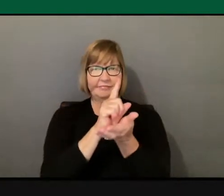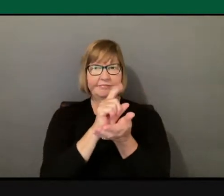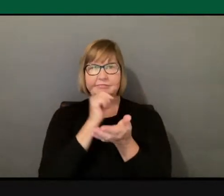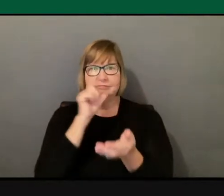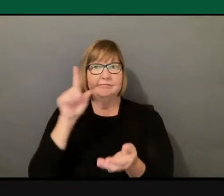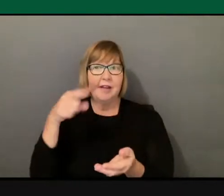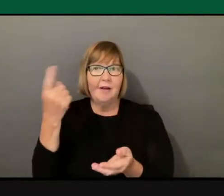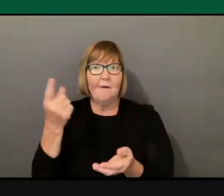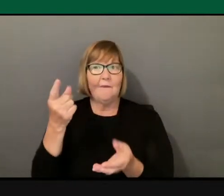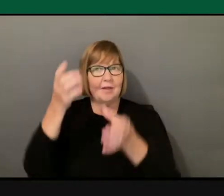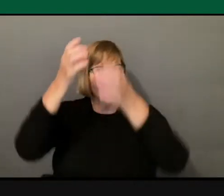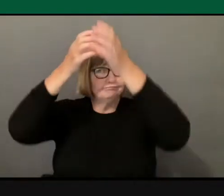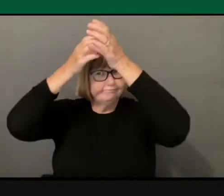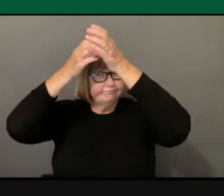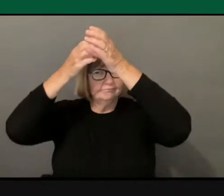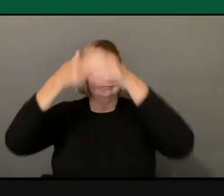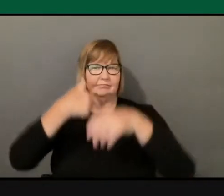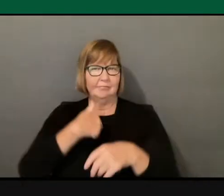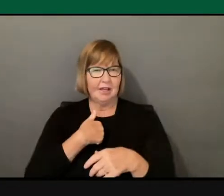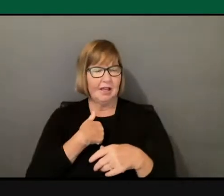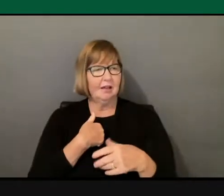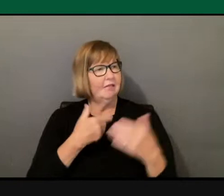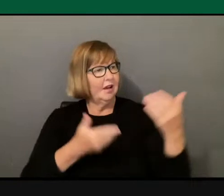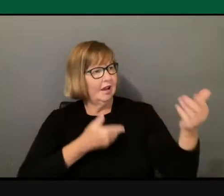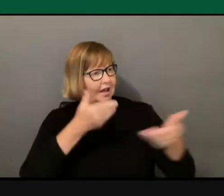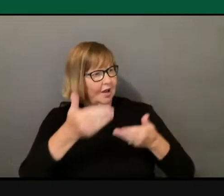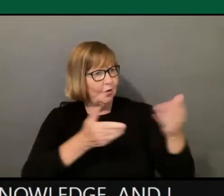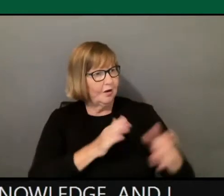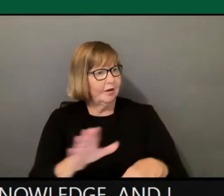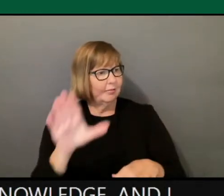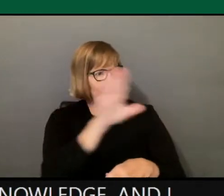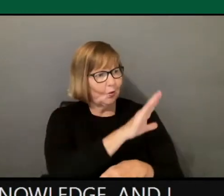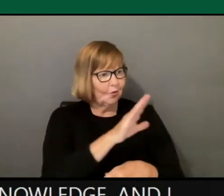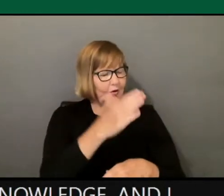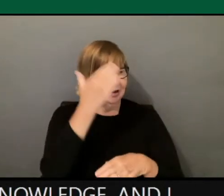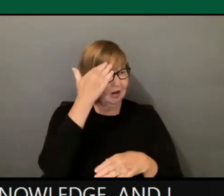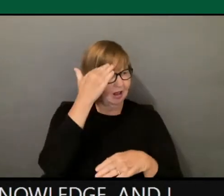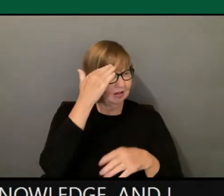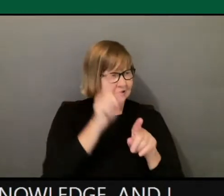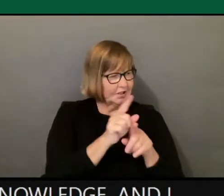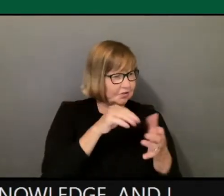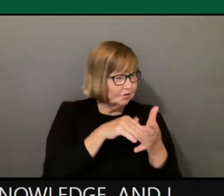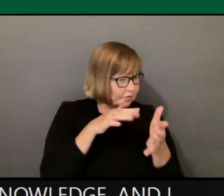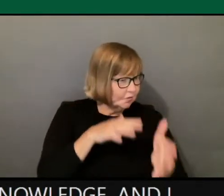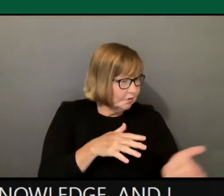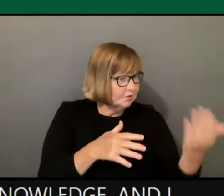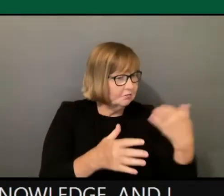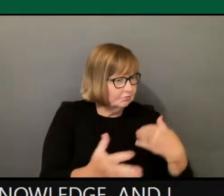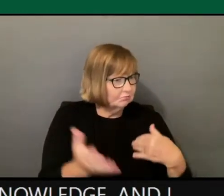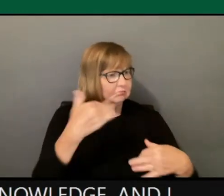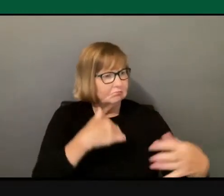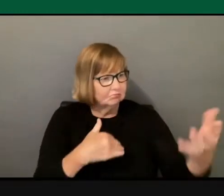right? And I welcome the knowledge that communities bring into my classroom, right? And it's been